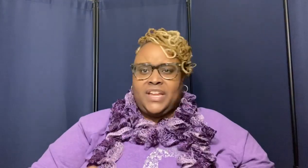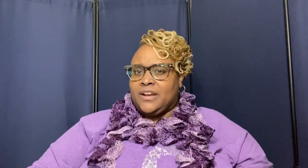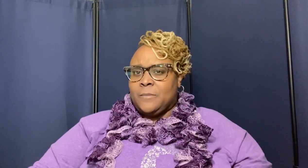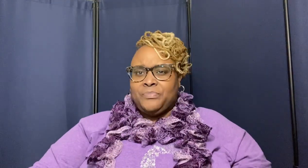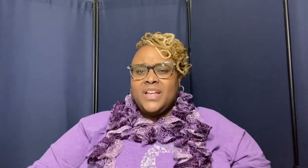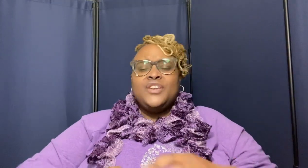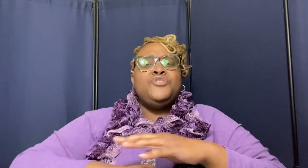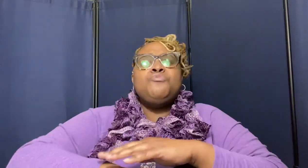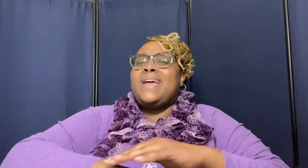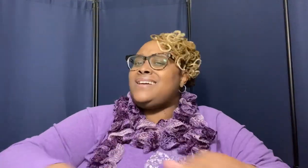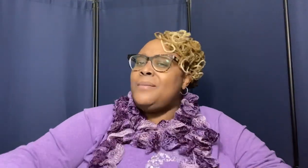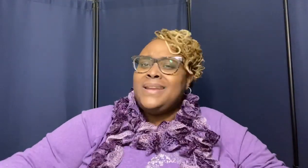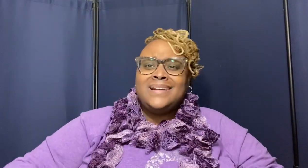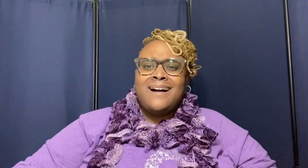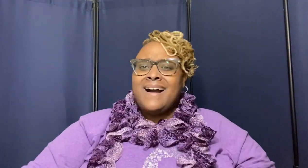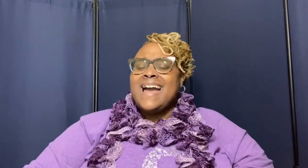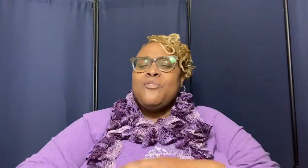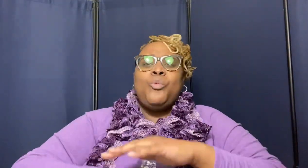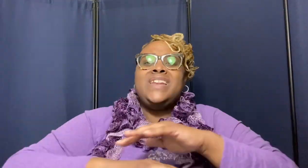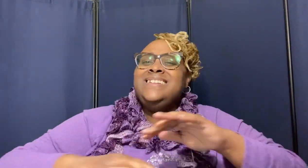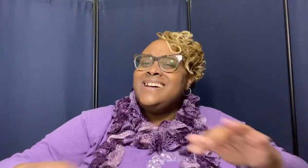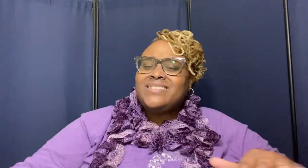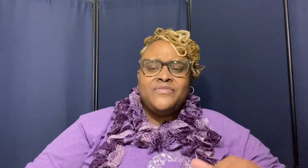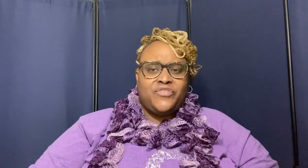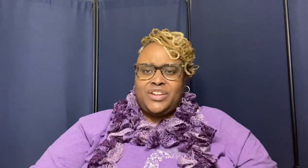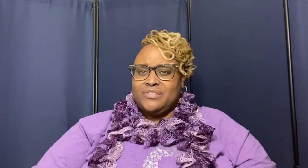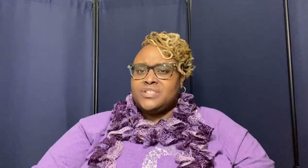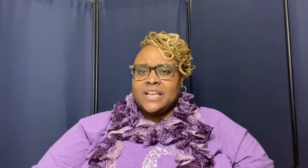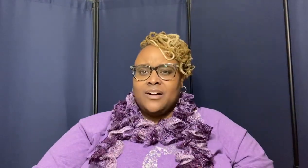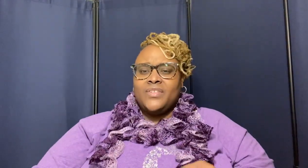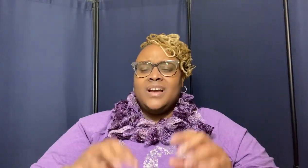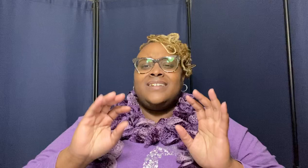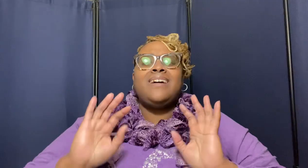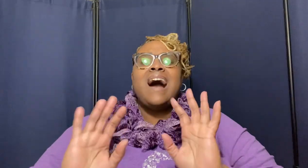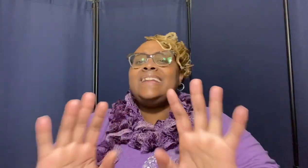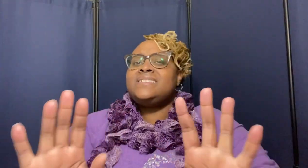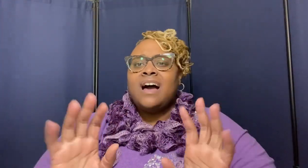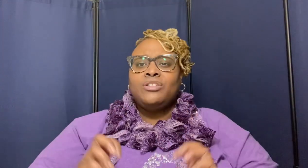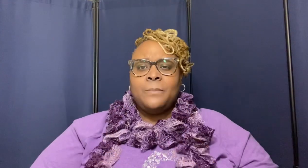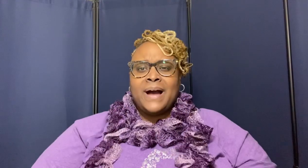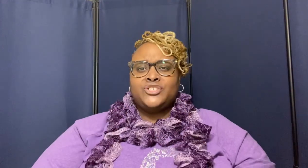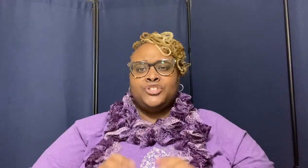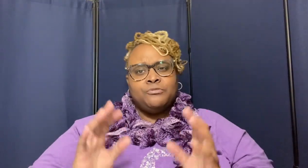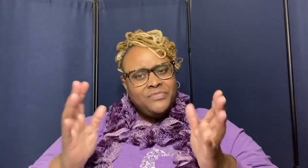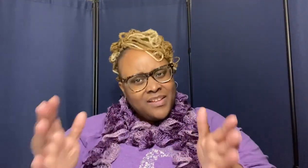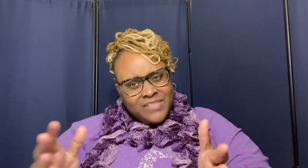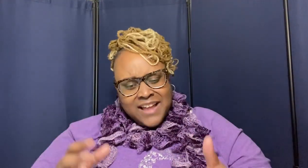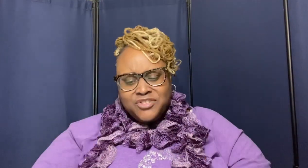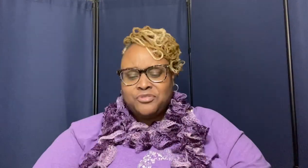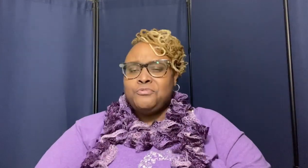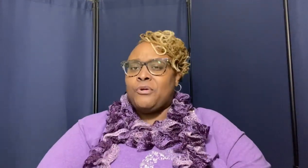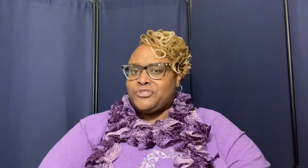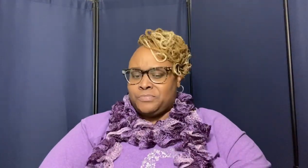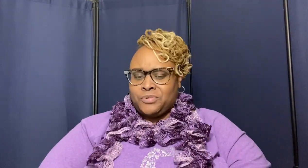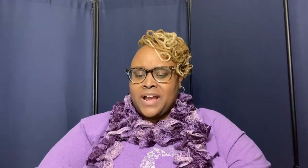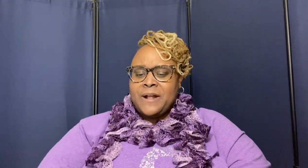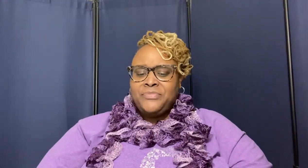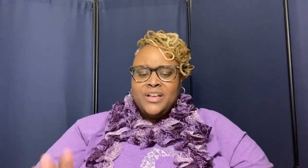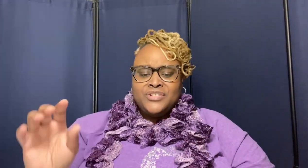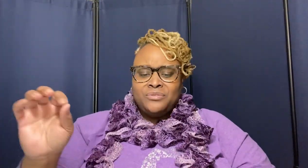him you ain't coming to god with nothing for yourself god is all about you that's true worship okay so